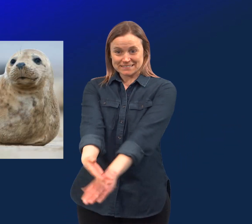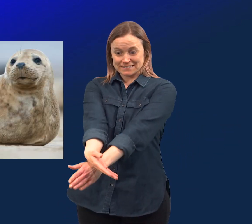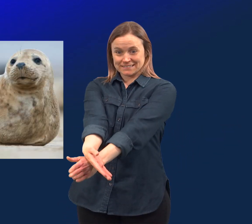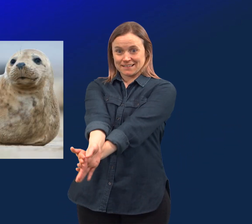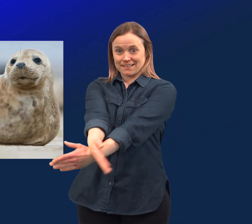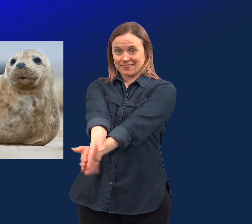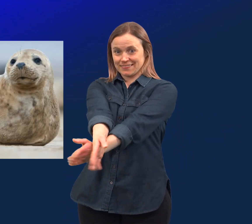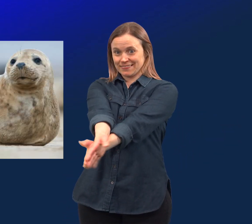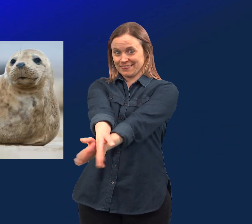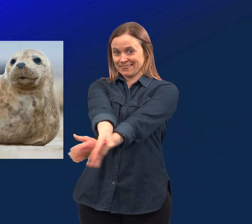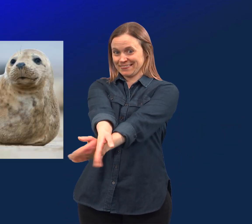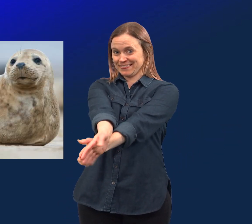Seal